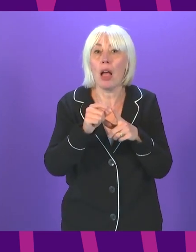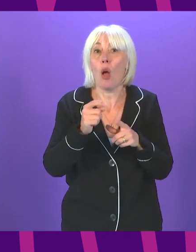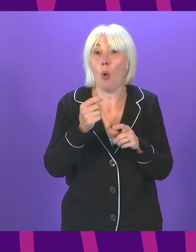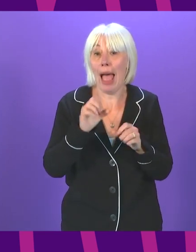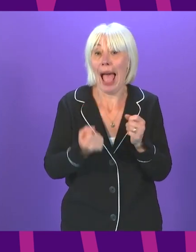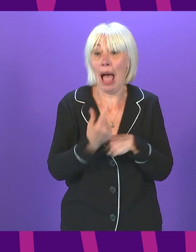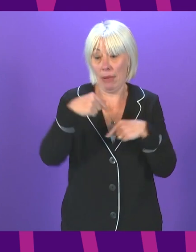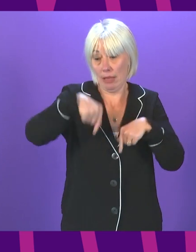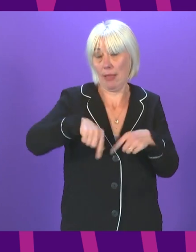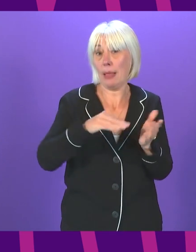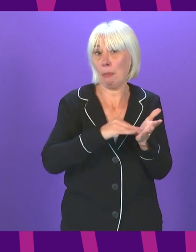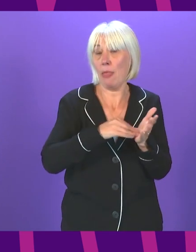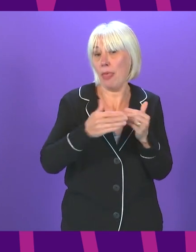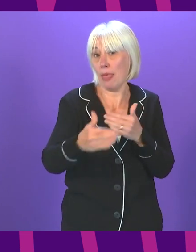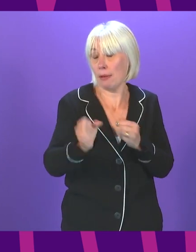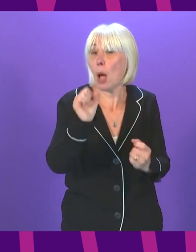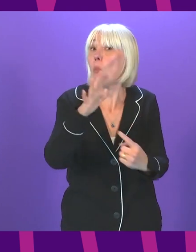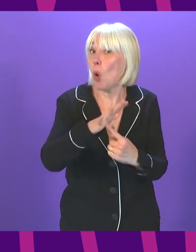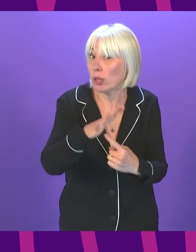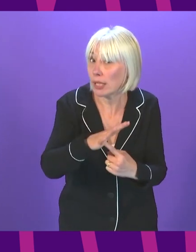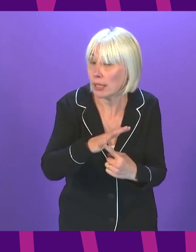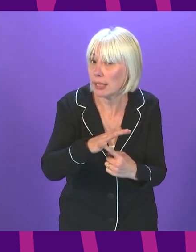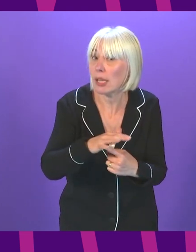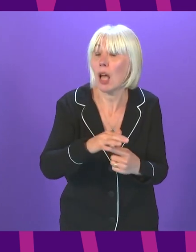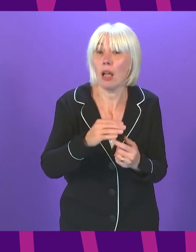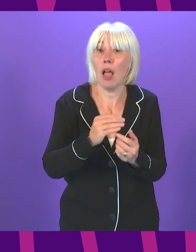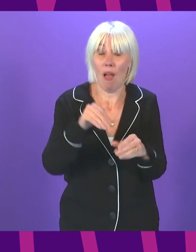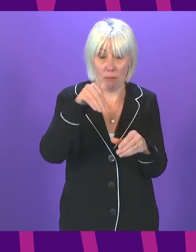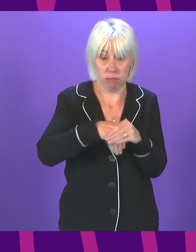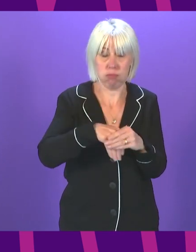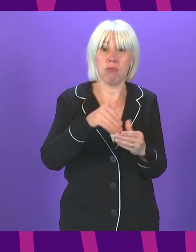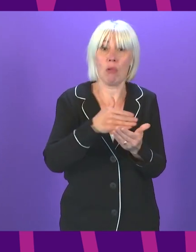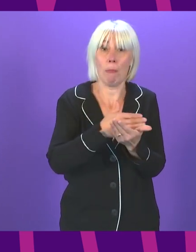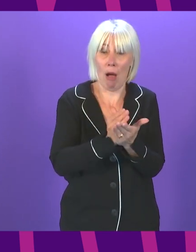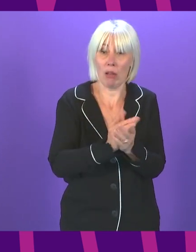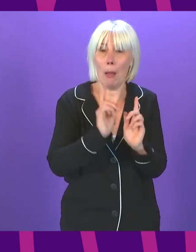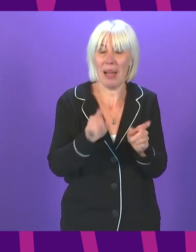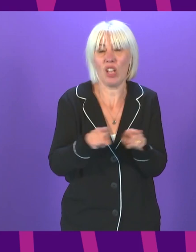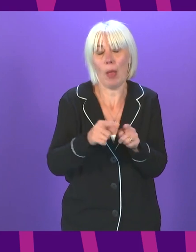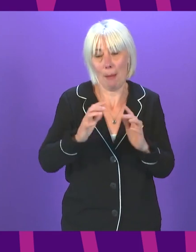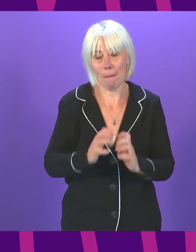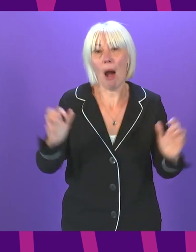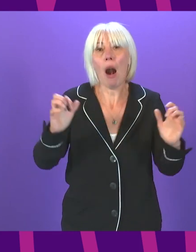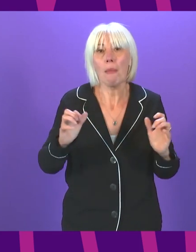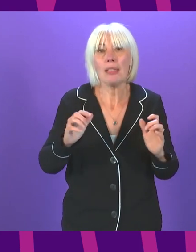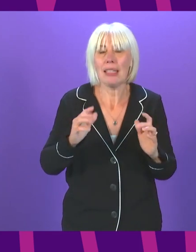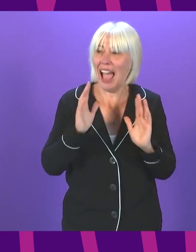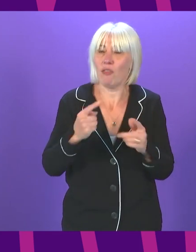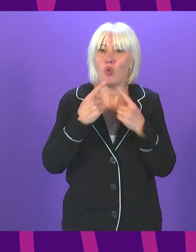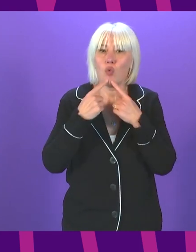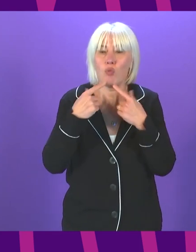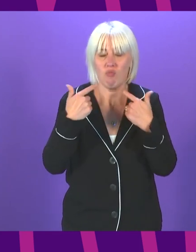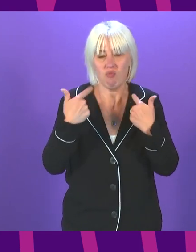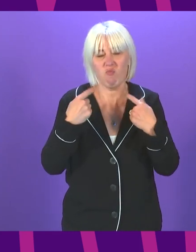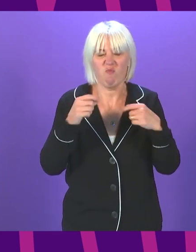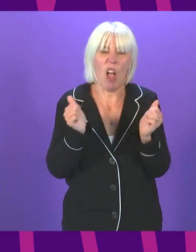this month. So these things are really important. I think they've got a part to play, but I also think it's important that Parliament gives authorisation. In terms